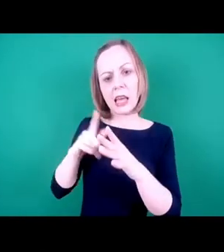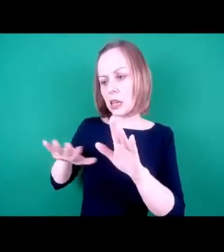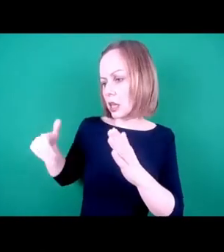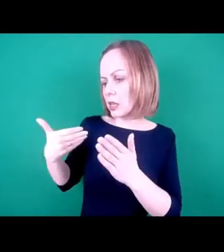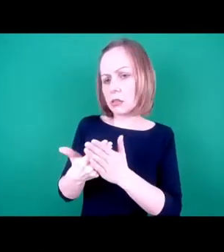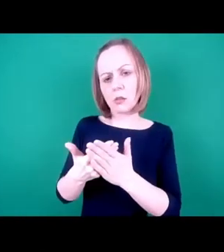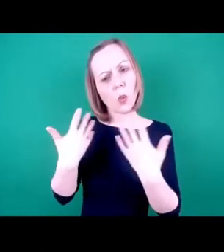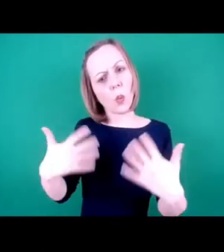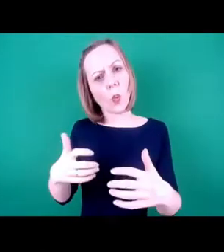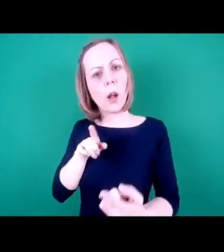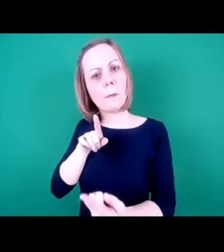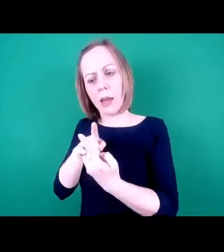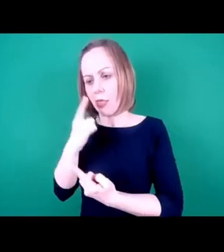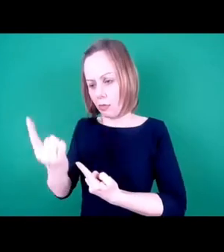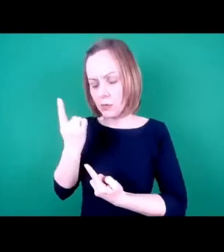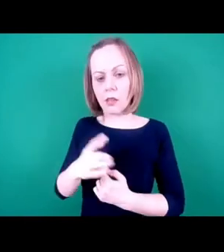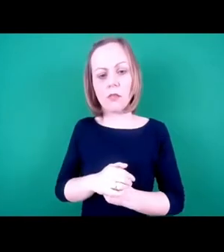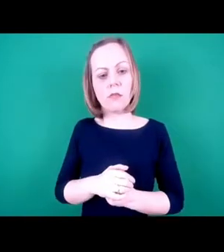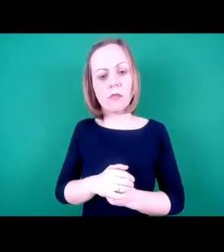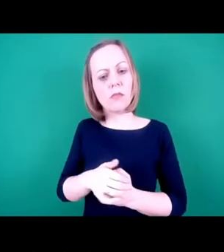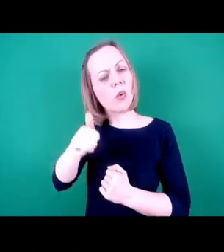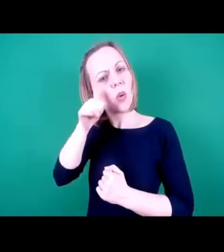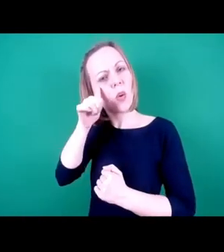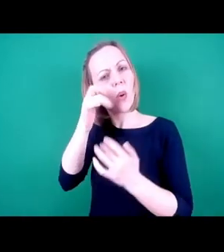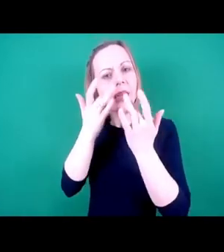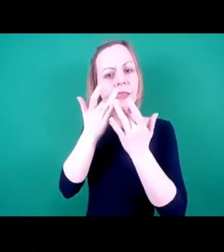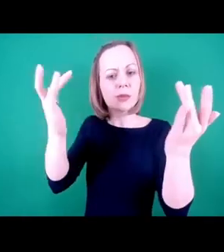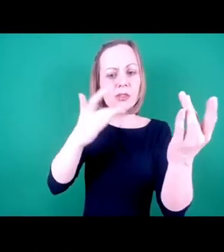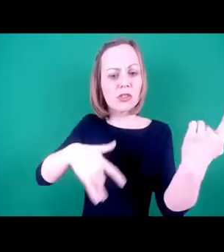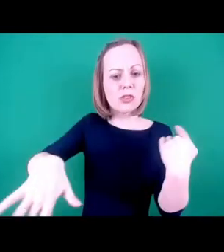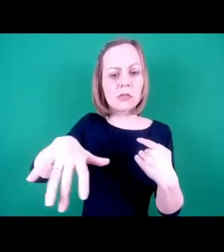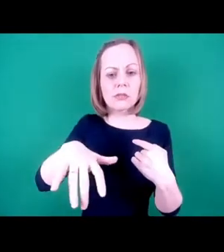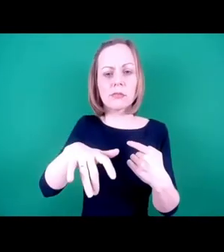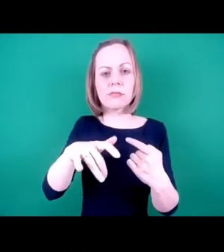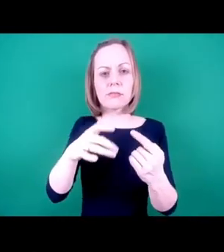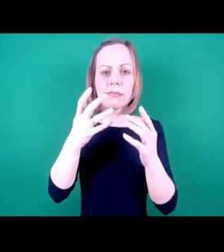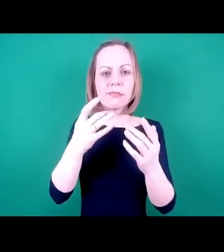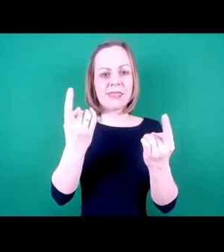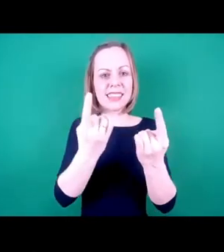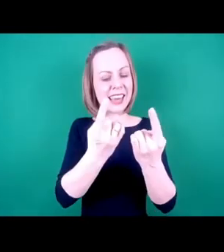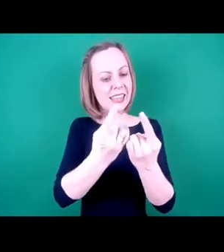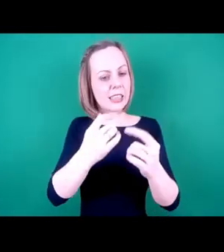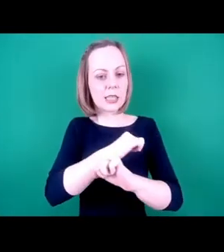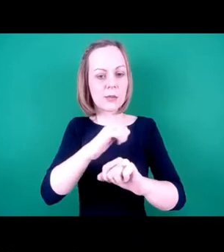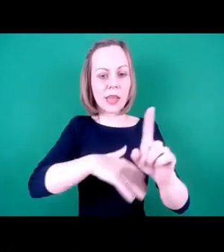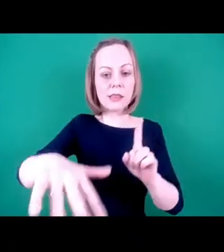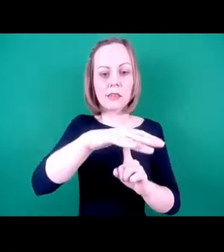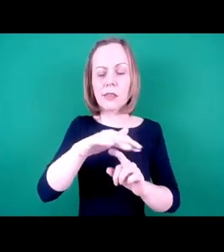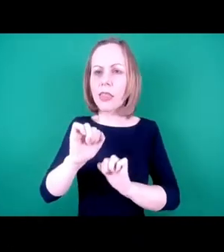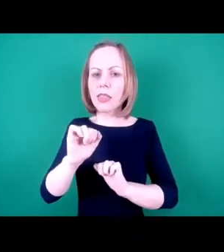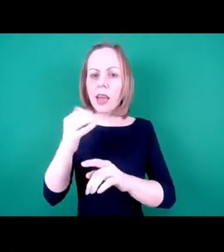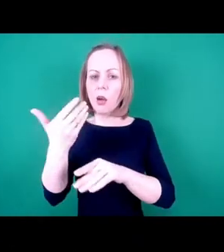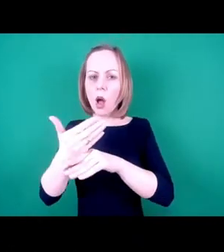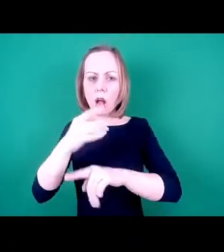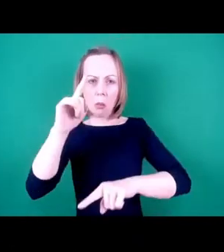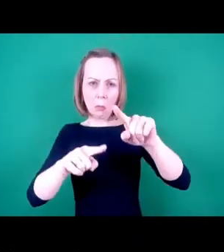the exhibition States and Spaces, which was a survey of their work, which we held at MBA Gallery in 2012. The broad